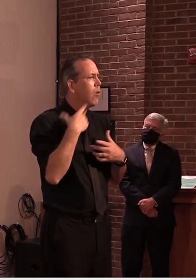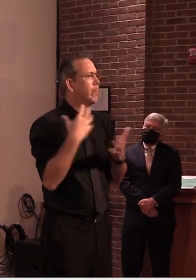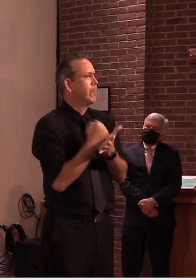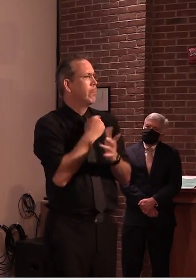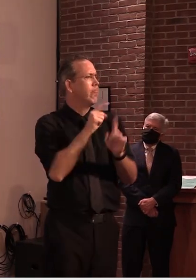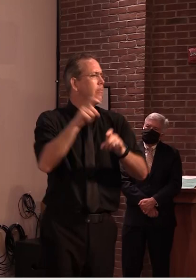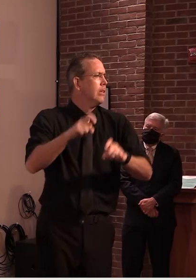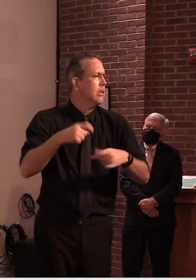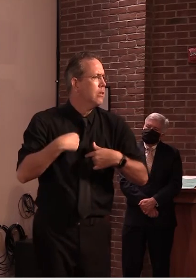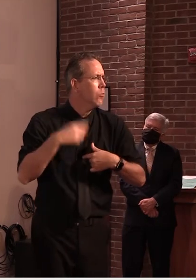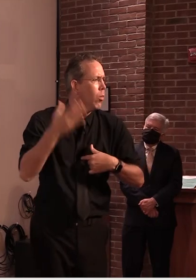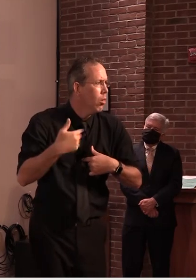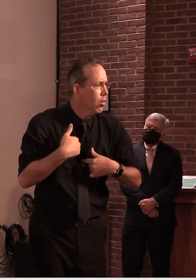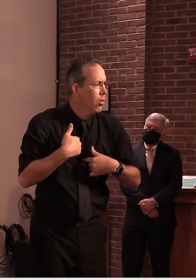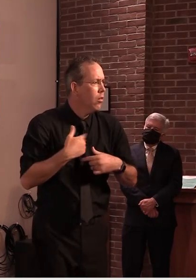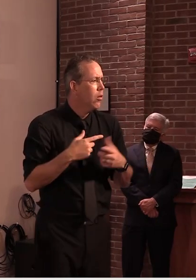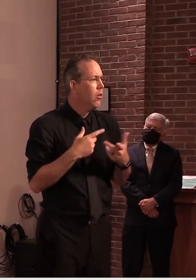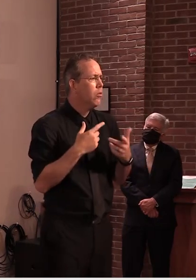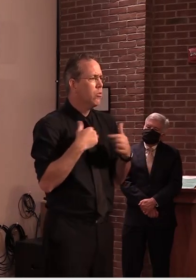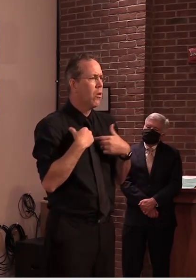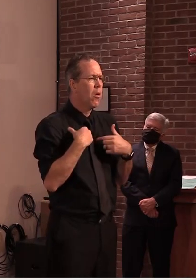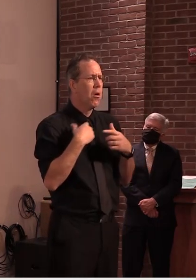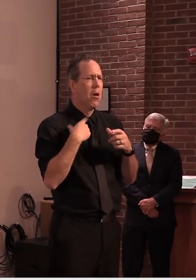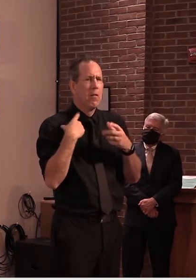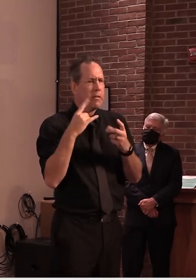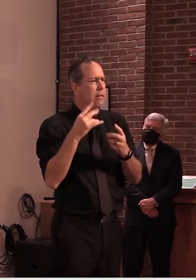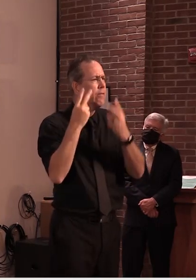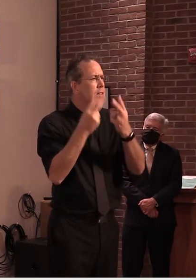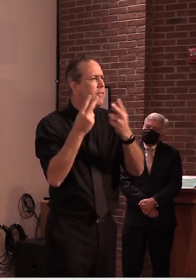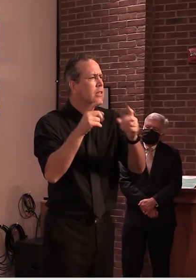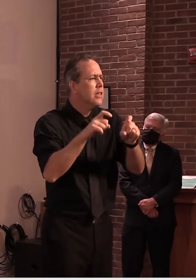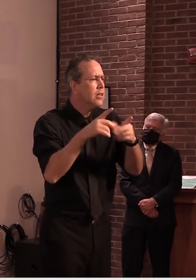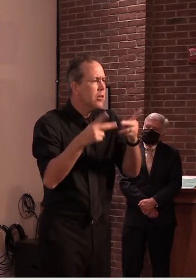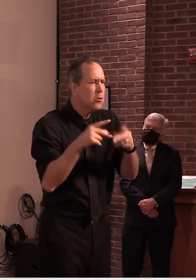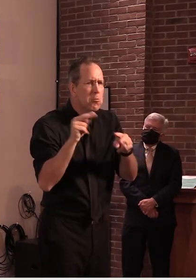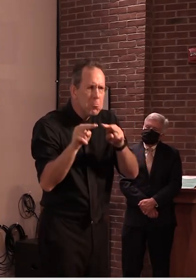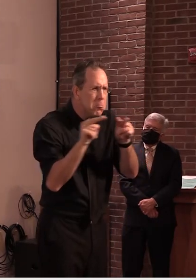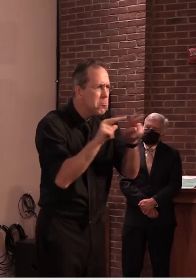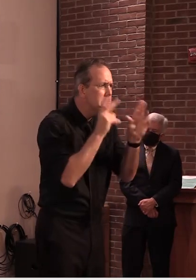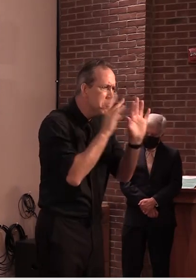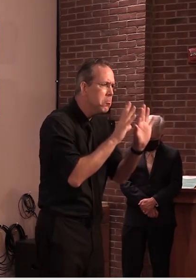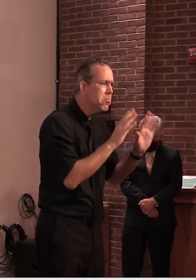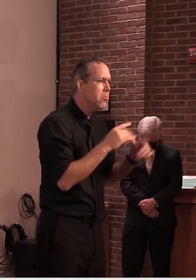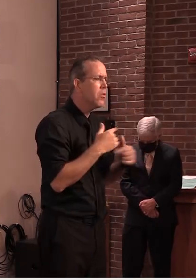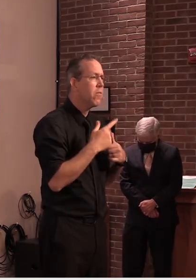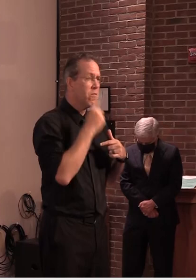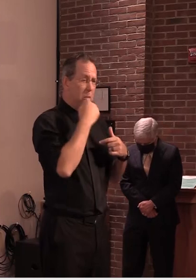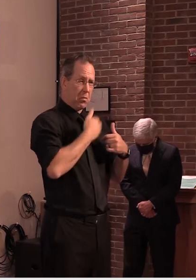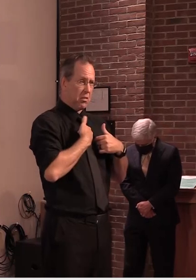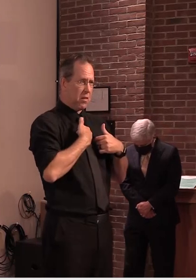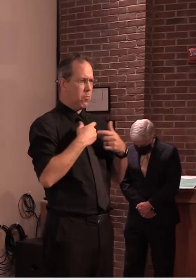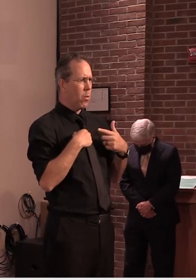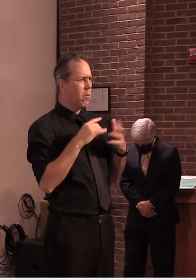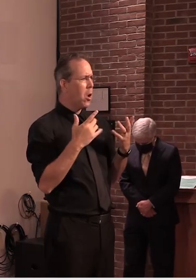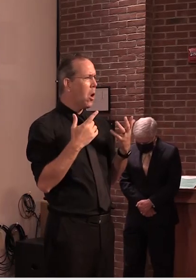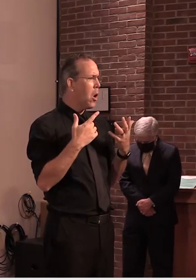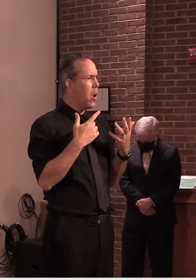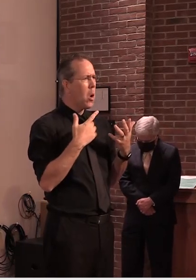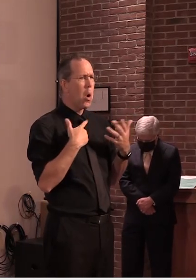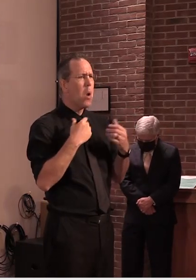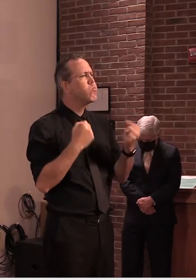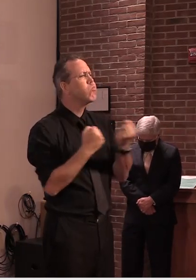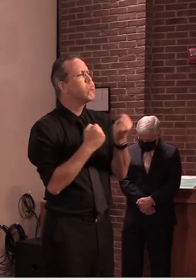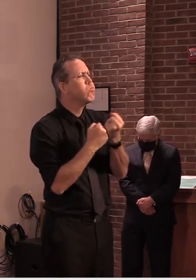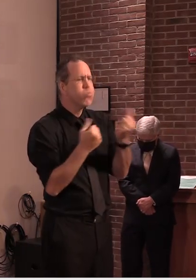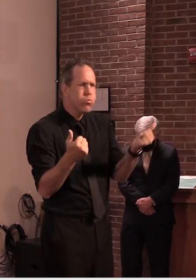testing centers uh more uh in my capacity of just uh cheering on my team than anything